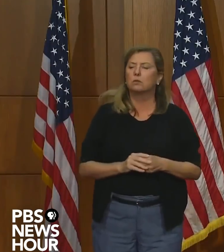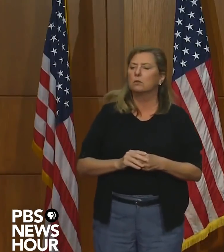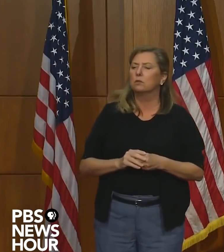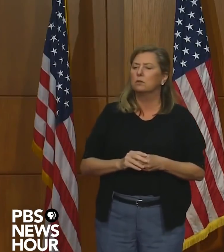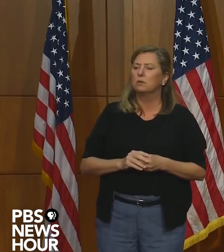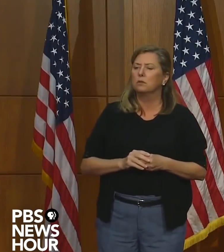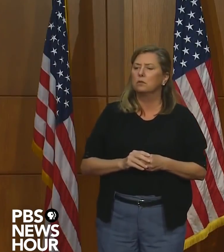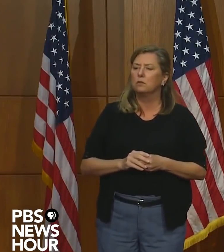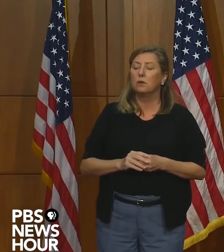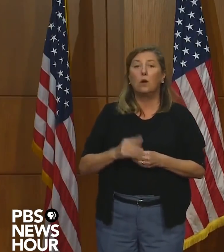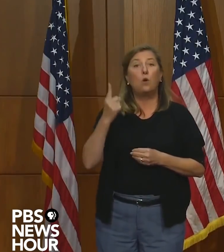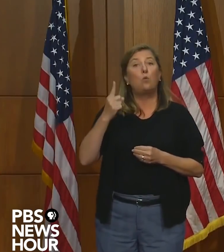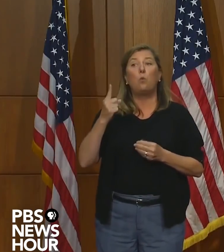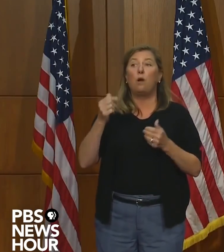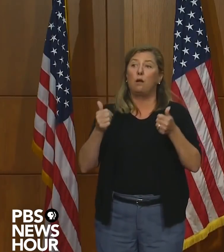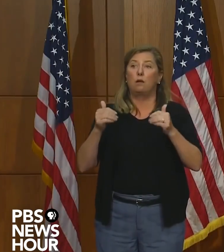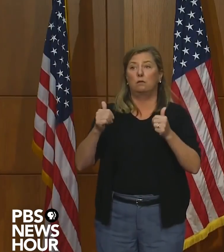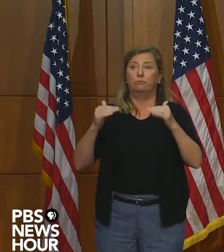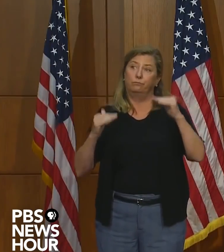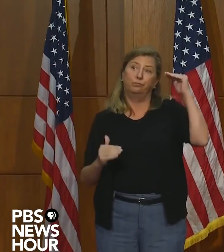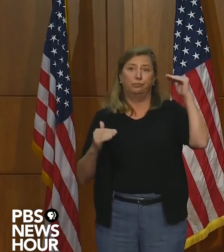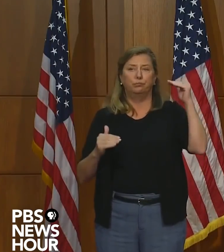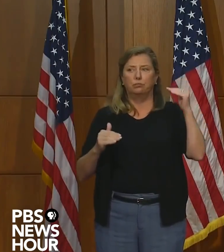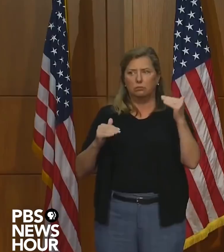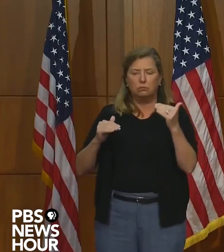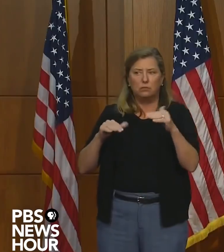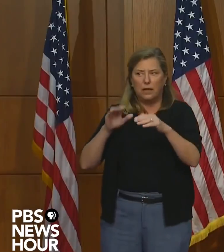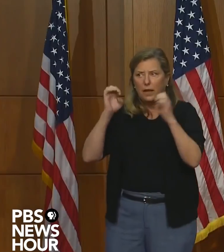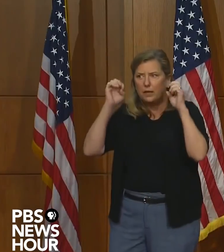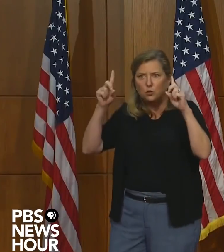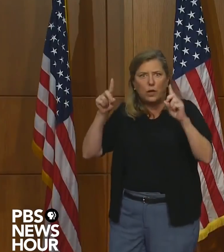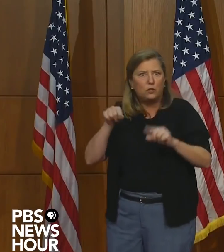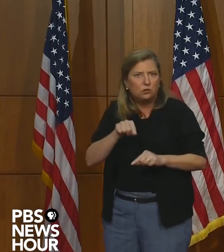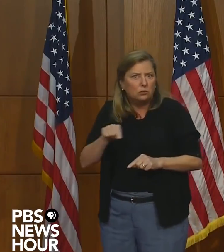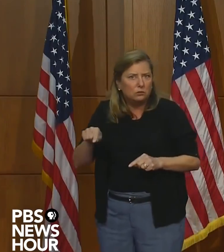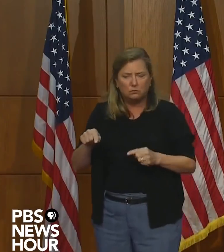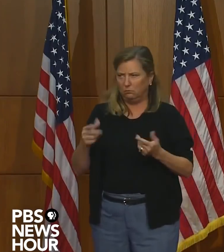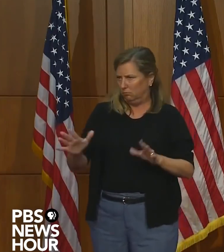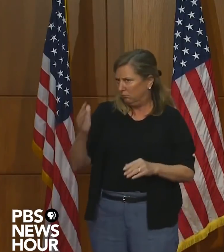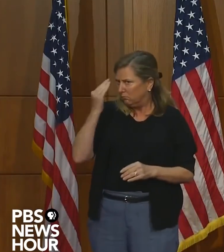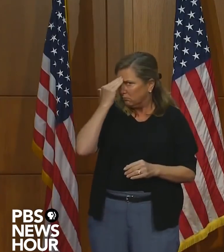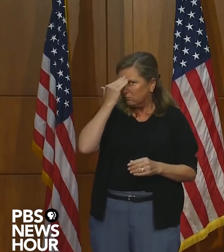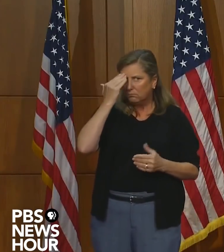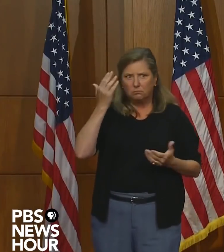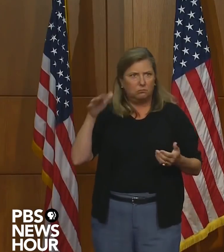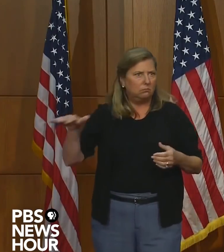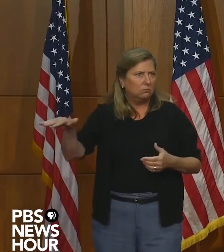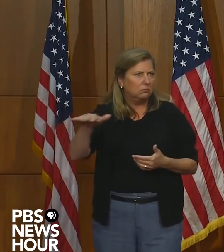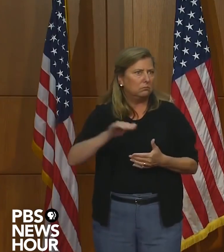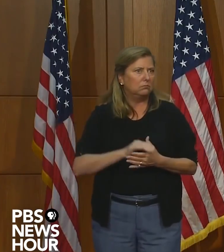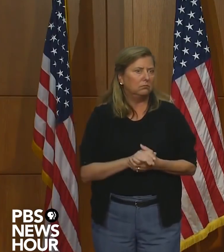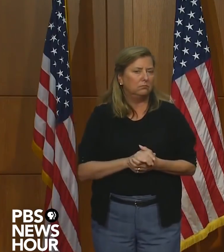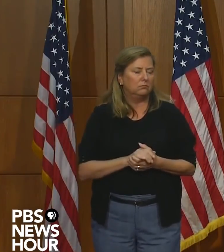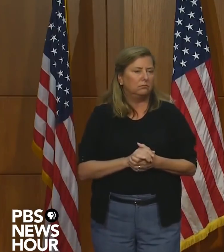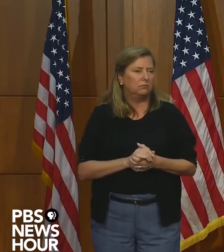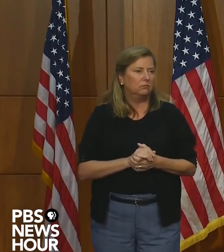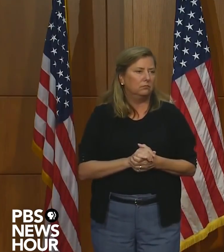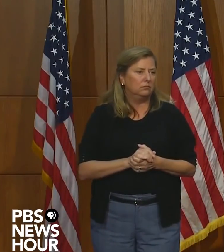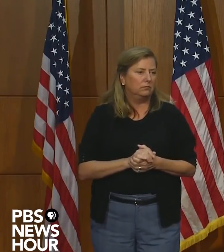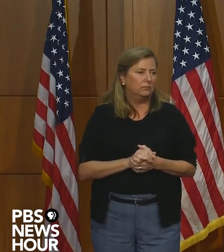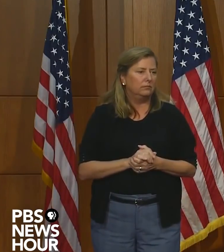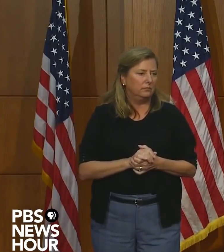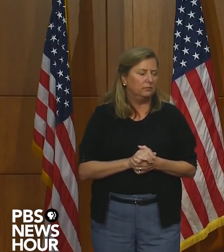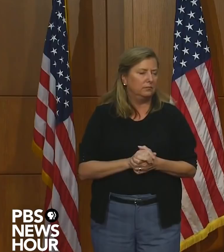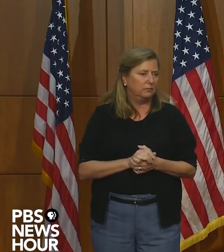is access to education. Um, and one of the things that, as you know, uh, we, uh, just shot another video